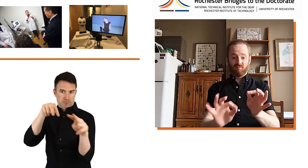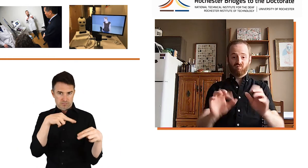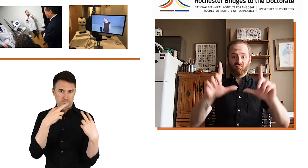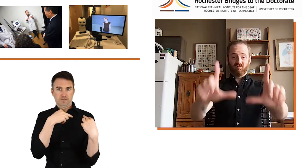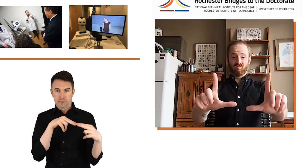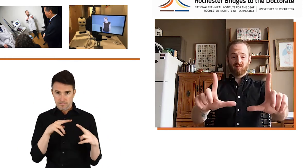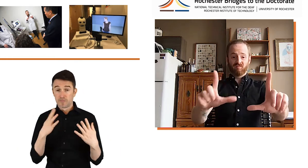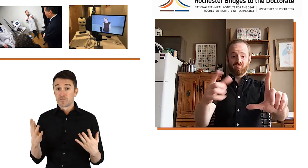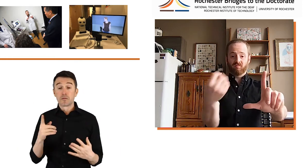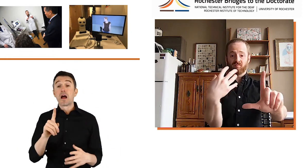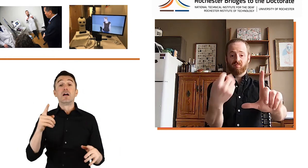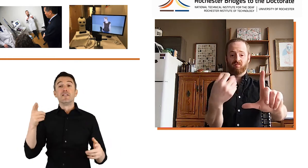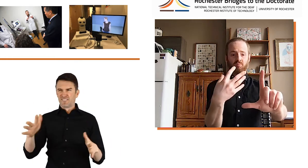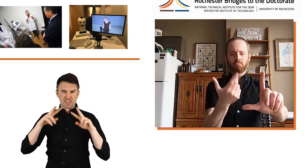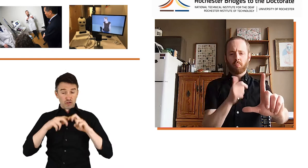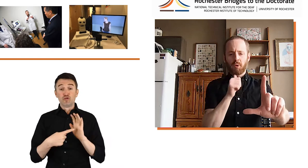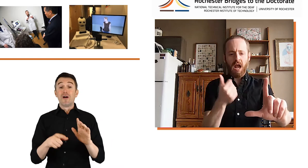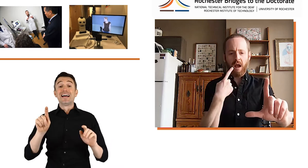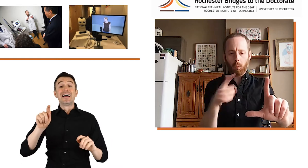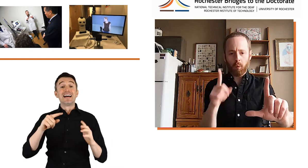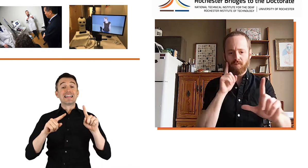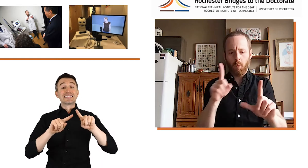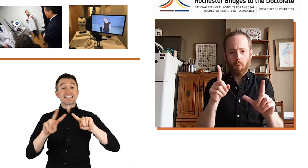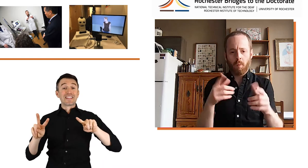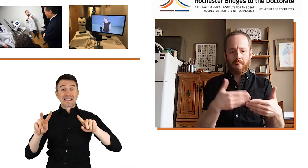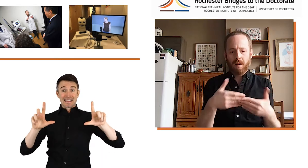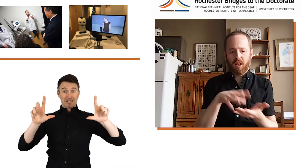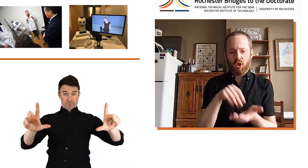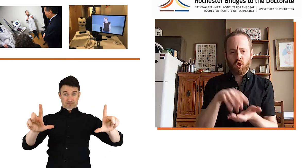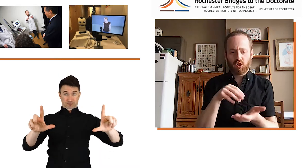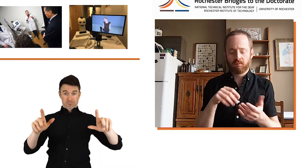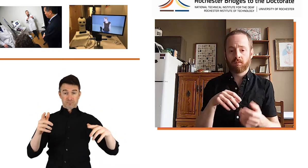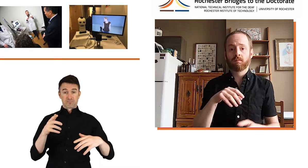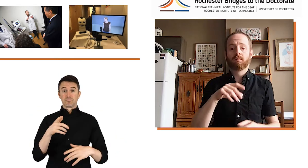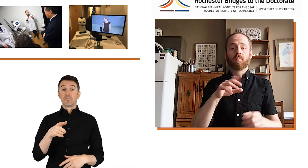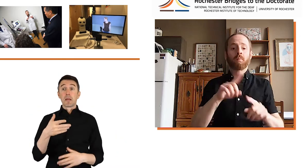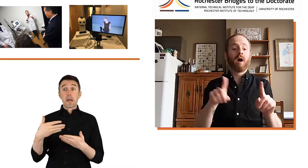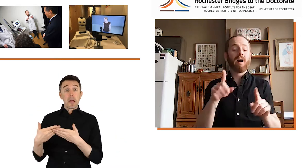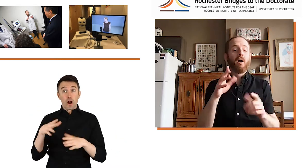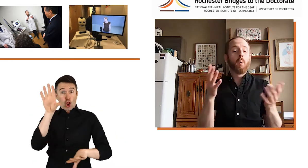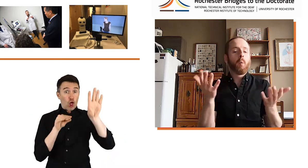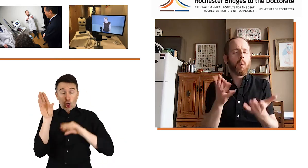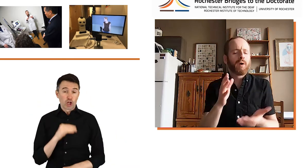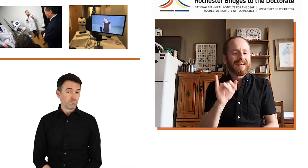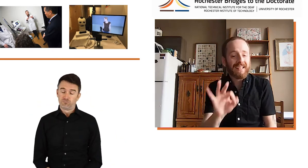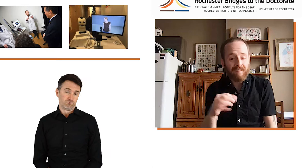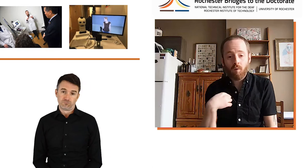that TV, having a TV with spoken language or sign language is not effective for infants to learn language. language,